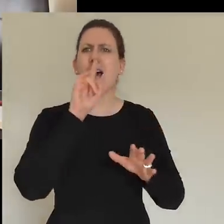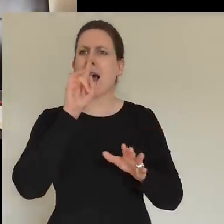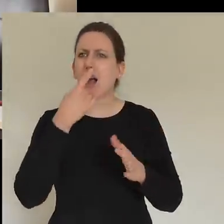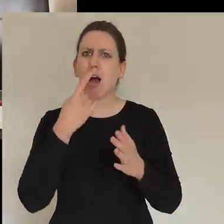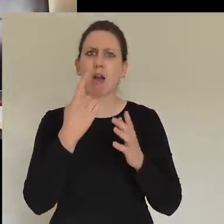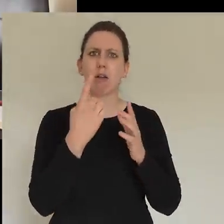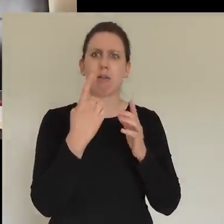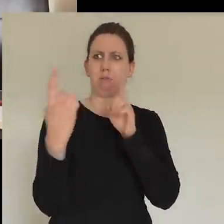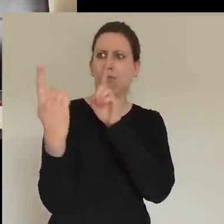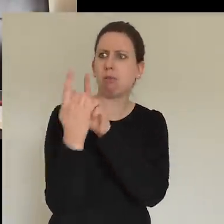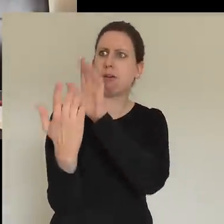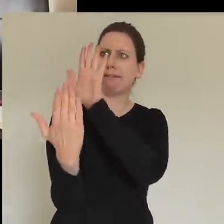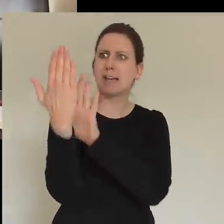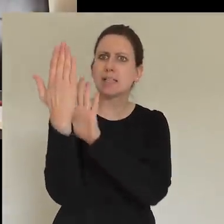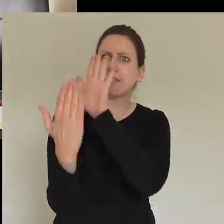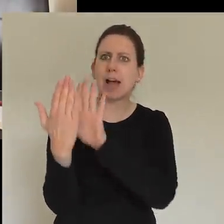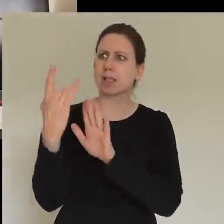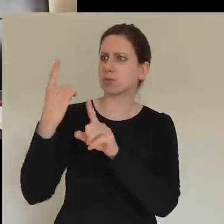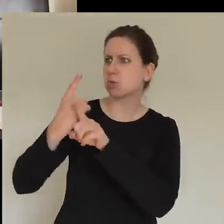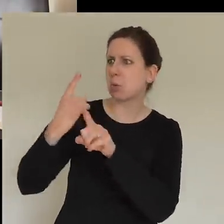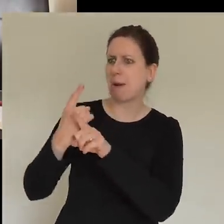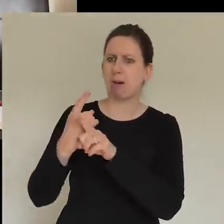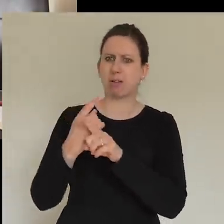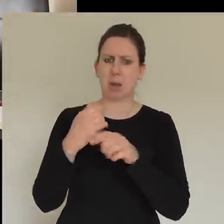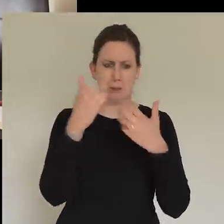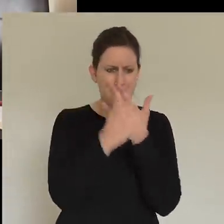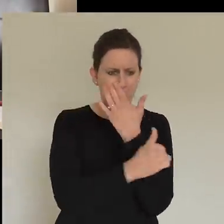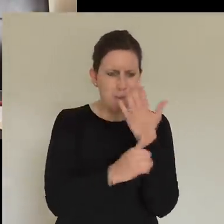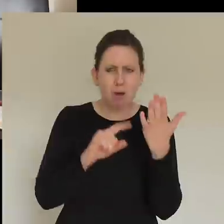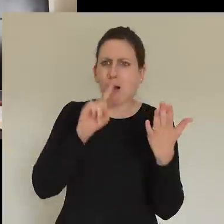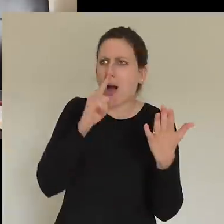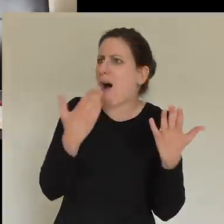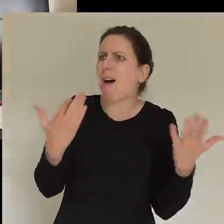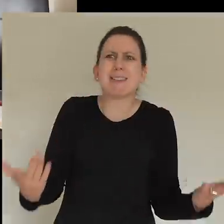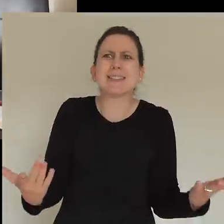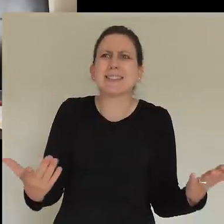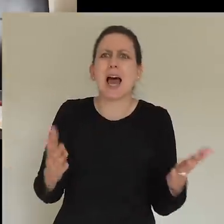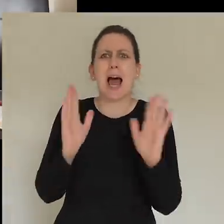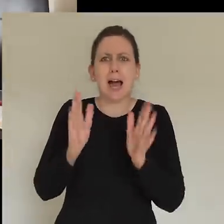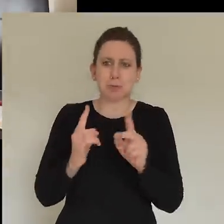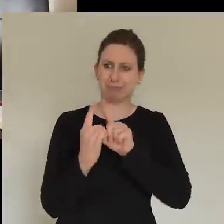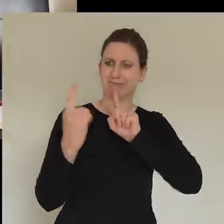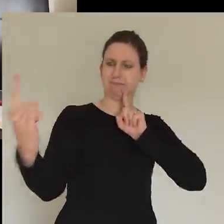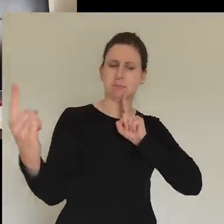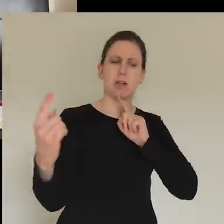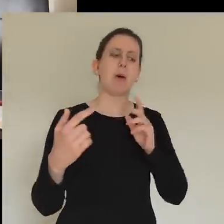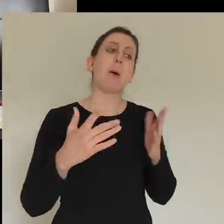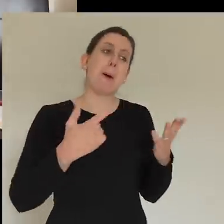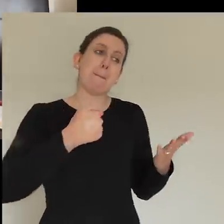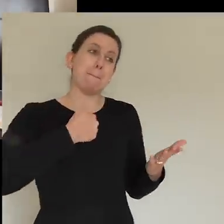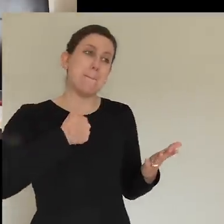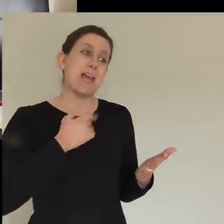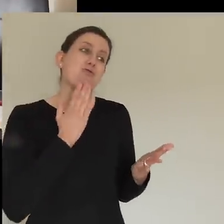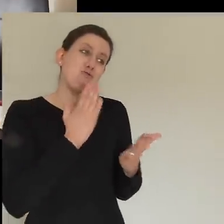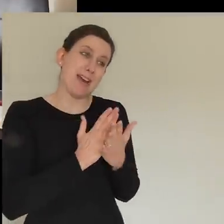face. I've got to stand two meters away. You know, what would you say? Well, I've not often shared the gospel for much closer than two meters away.